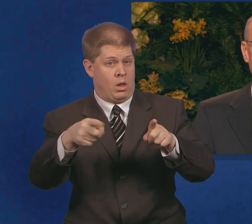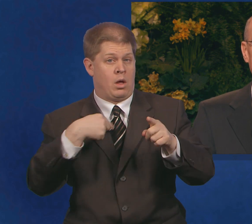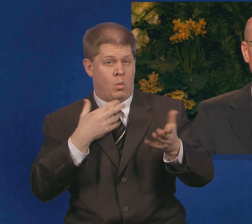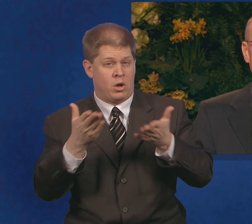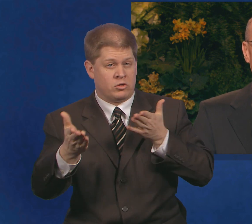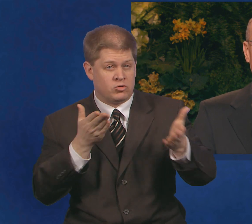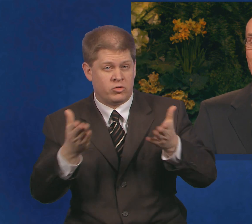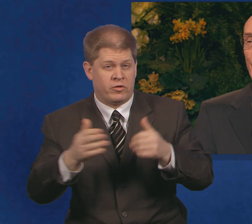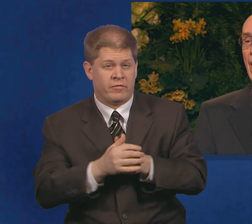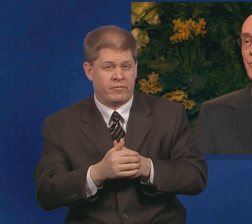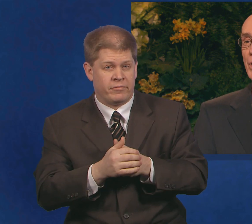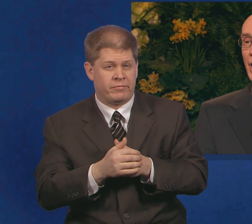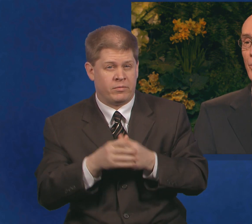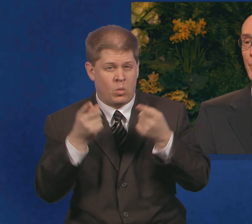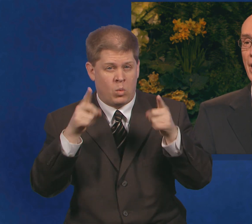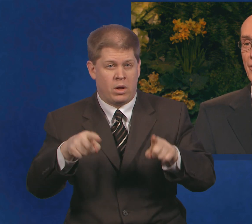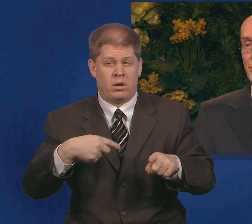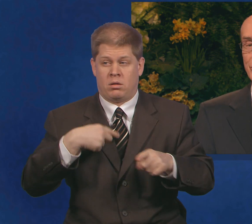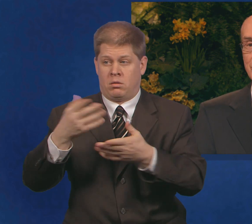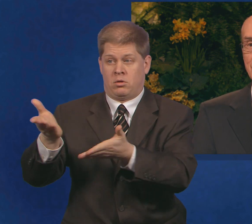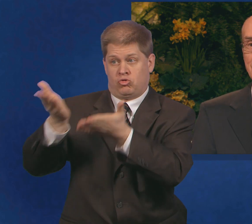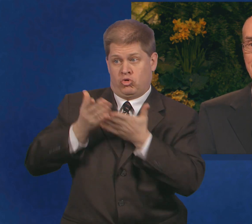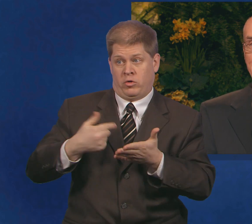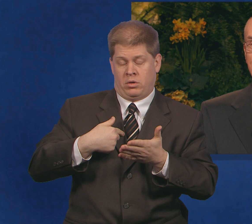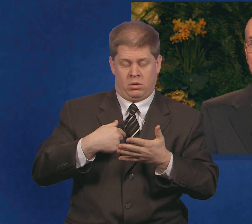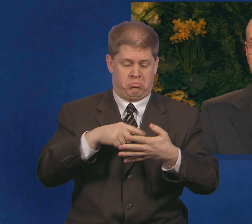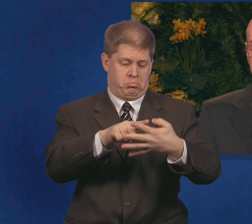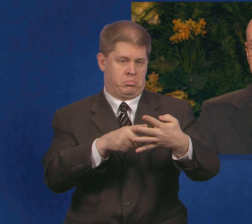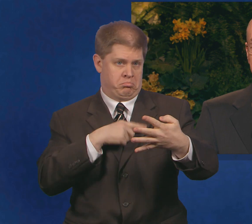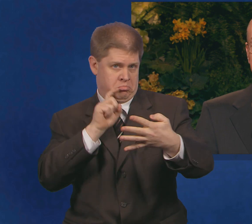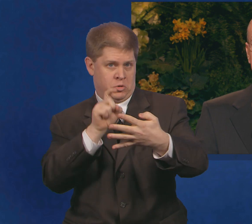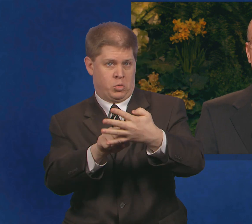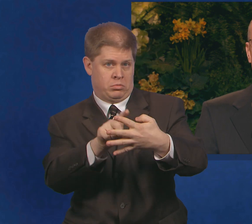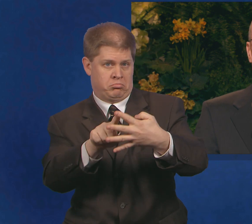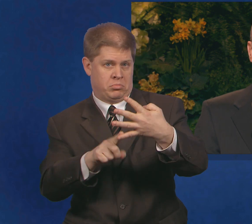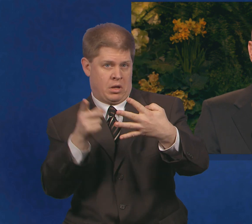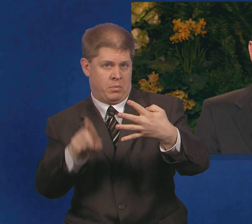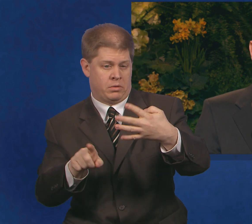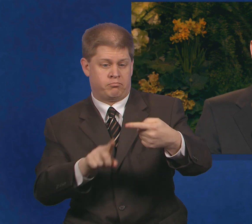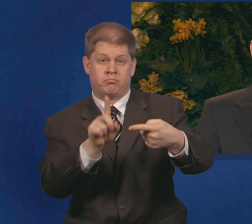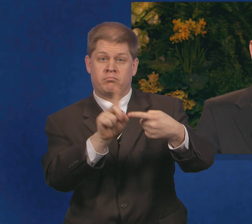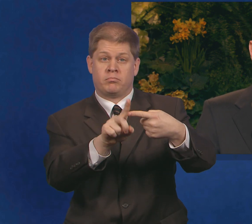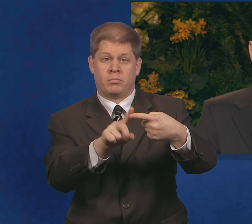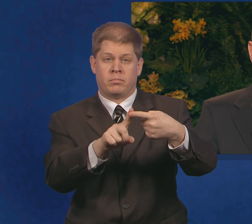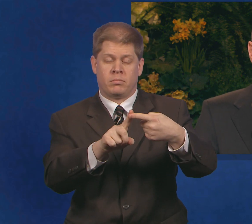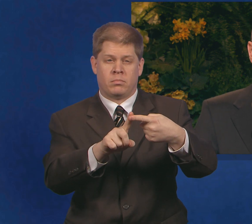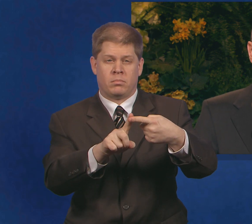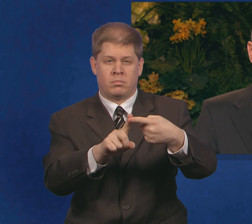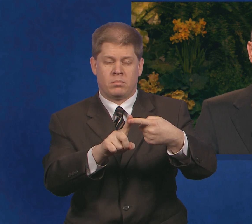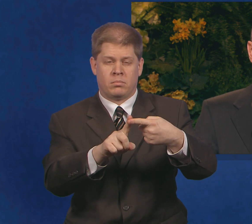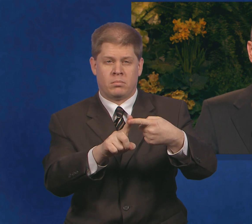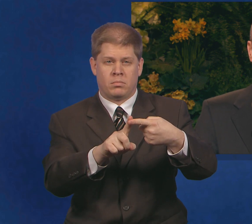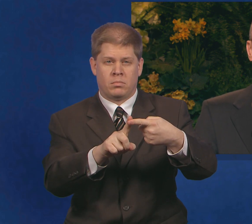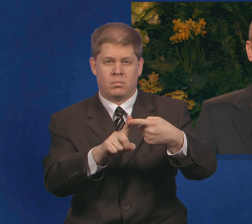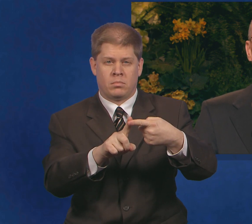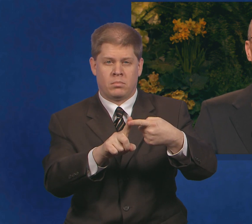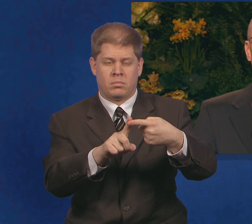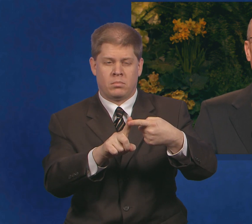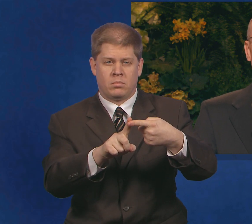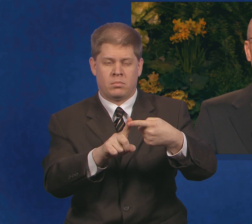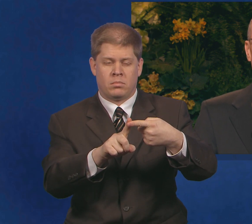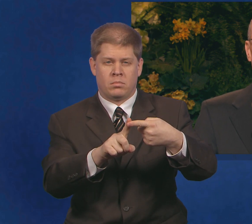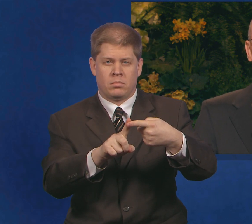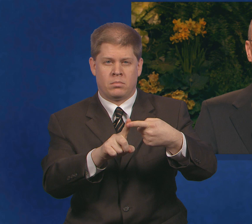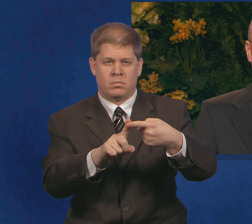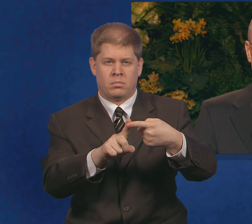Lord's way and when I have been helped by others. First, everyone is happier and feels